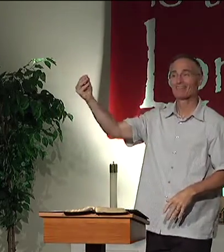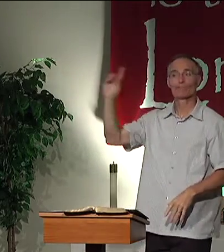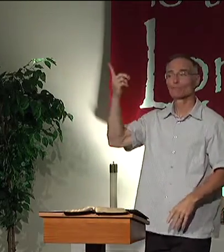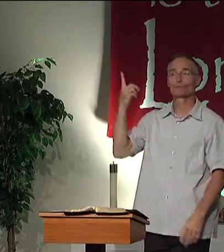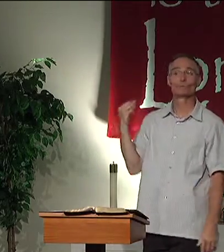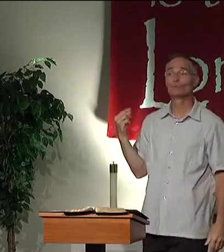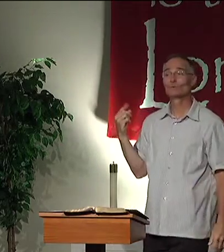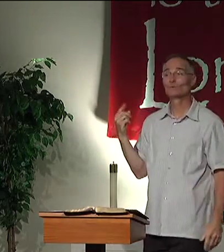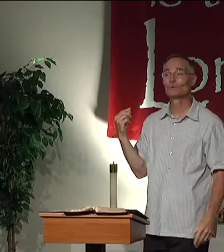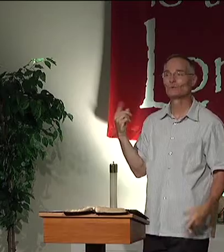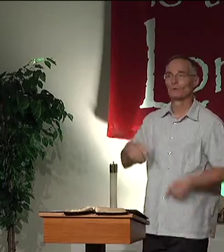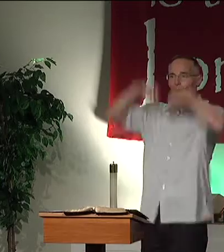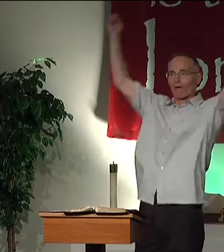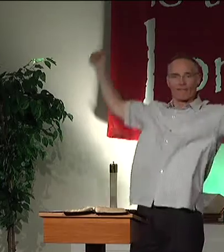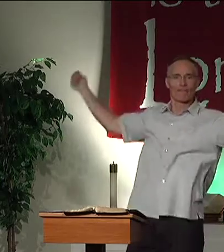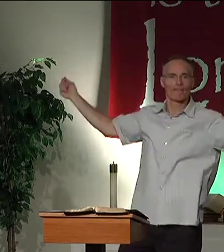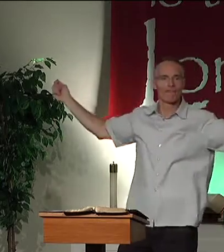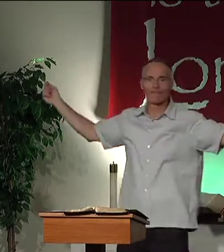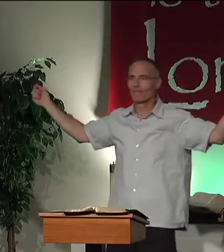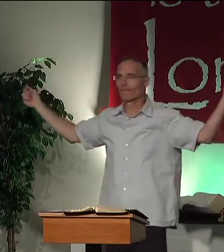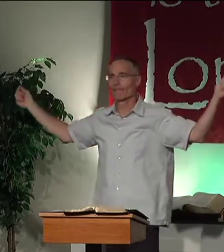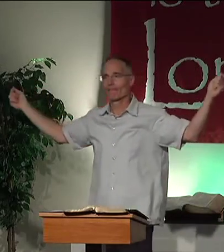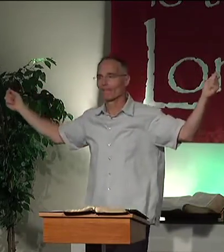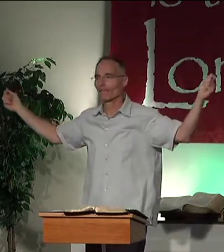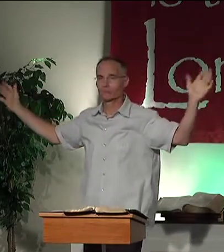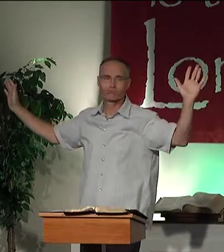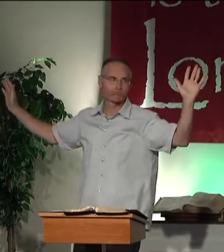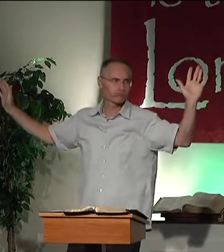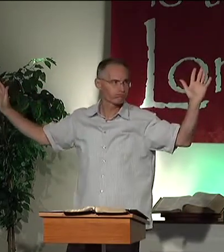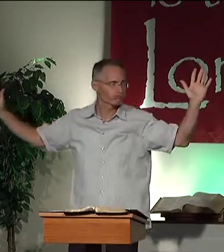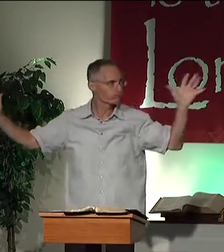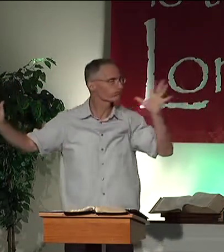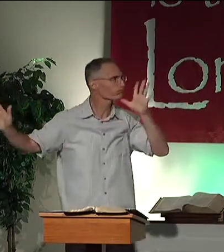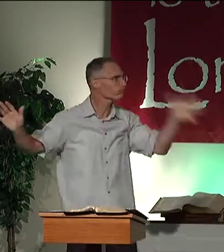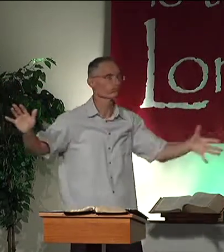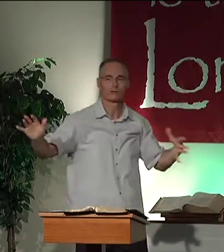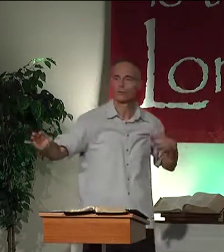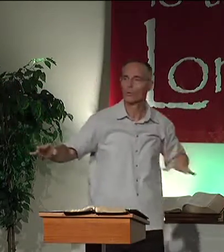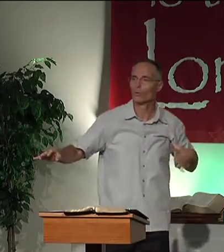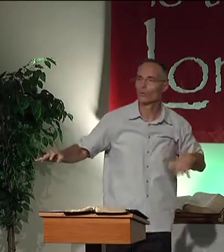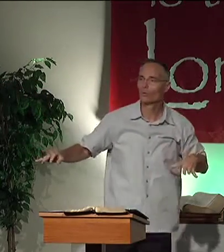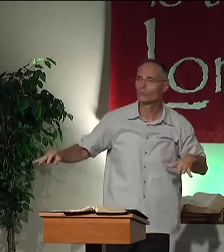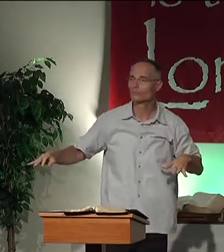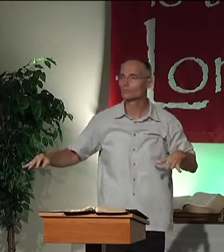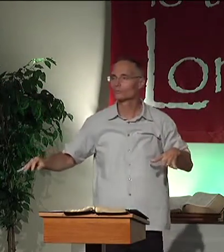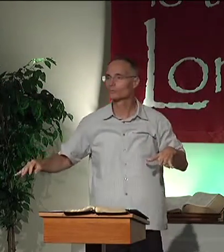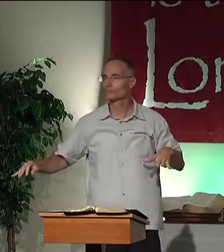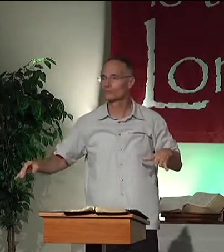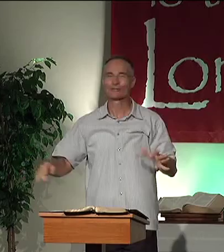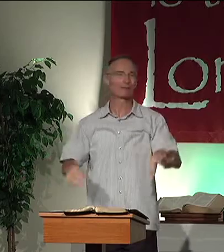I'm going to leave. But first, I've got to get out of this uniform. I hate this uniform.